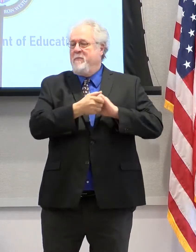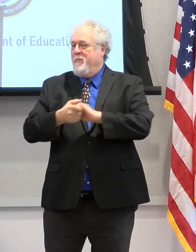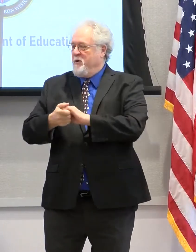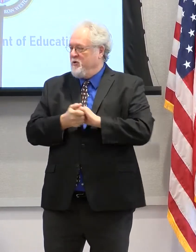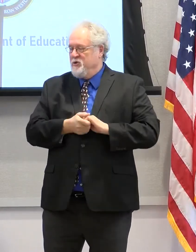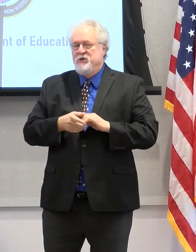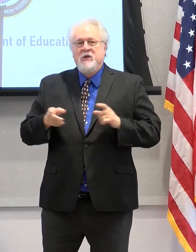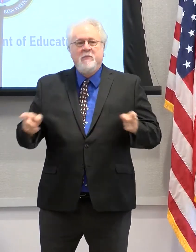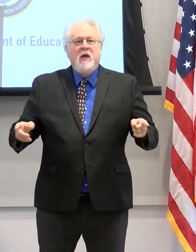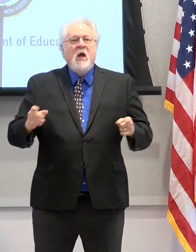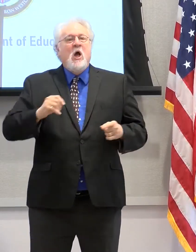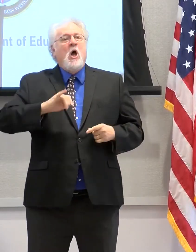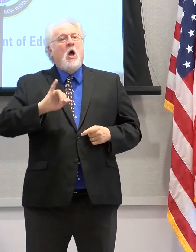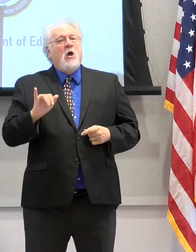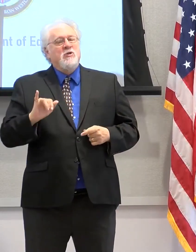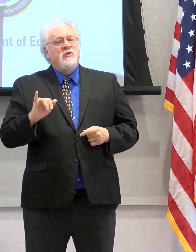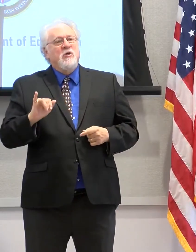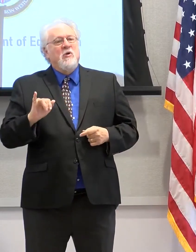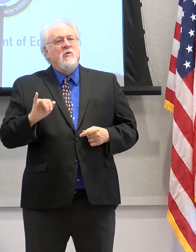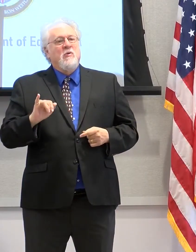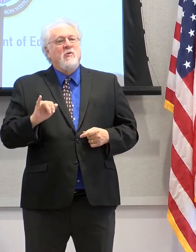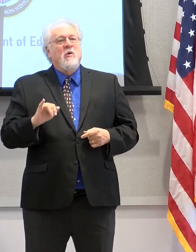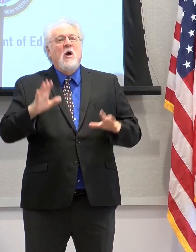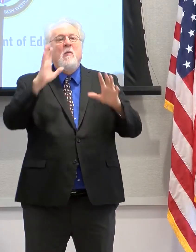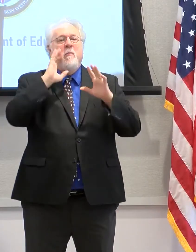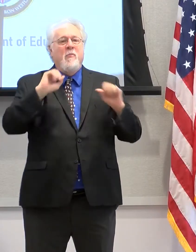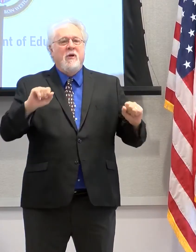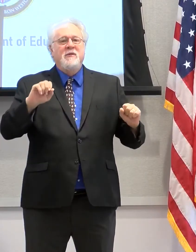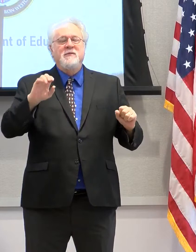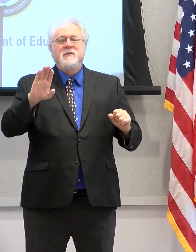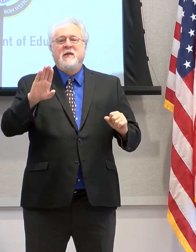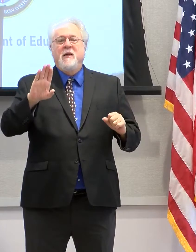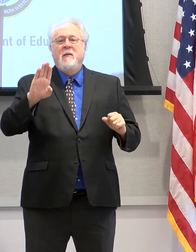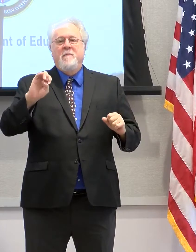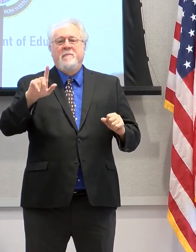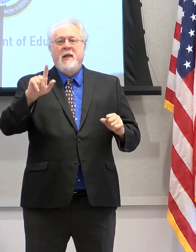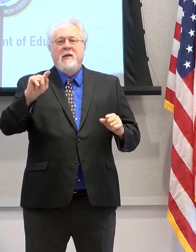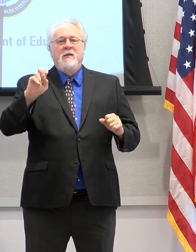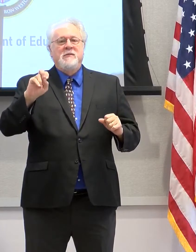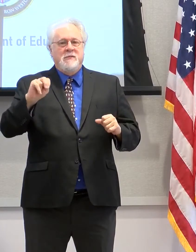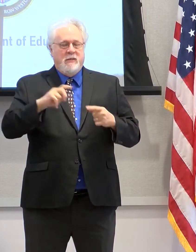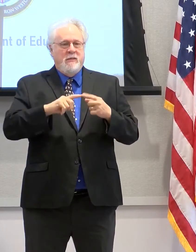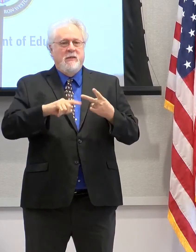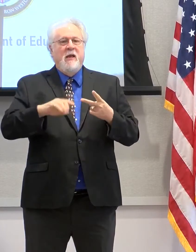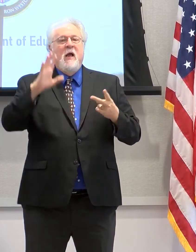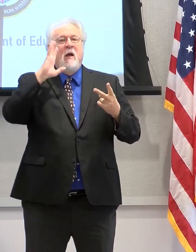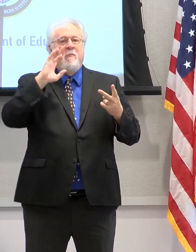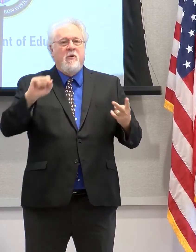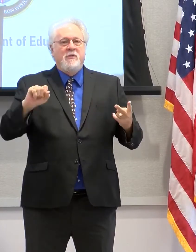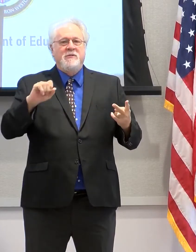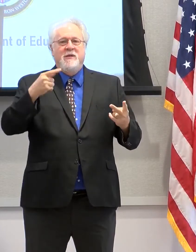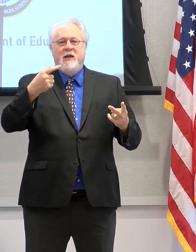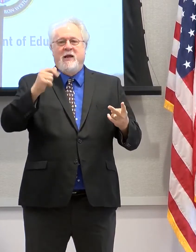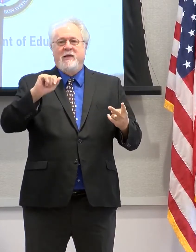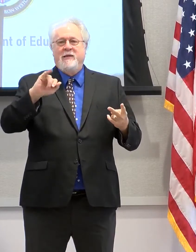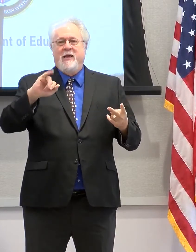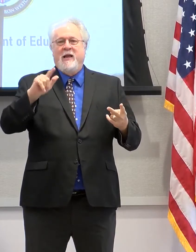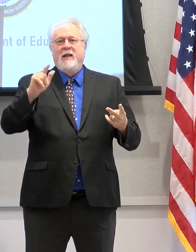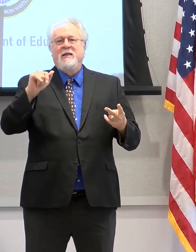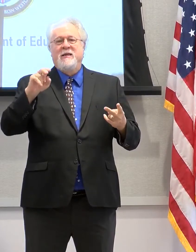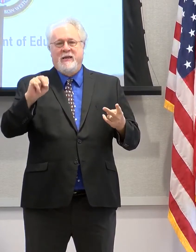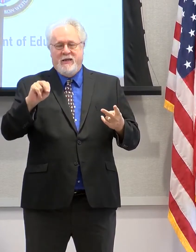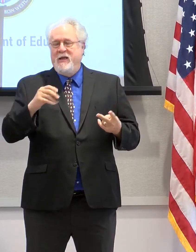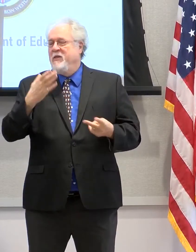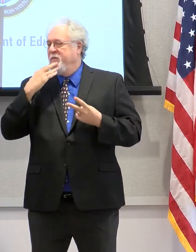and also to President Belton and to President Galligan. Thank you all so